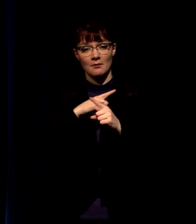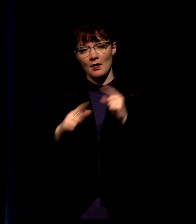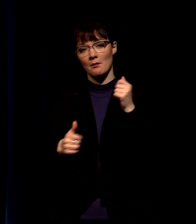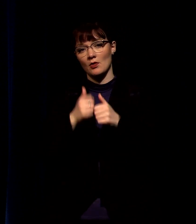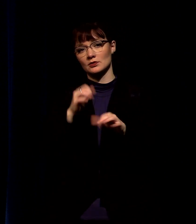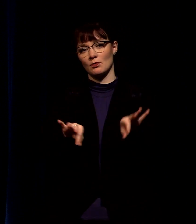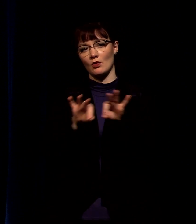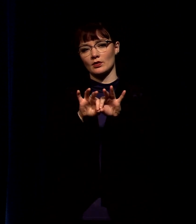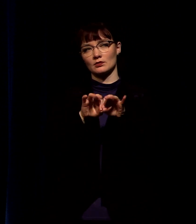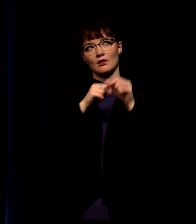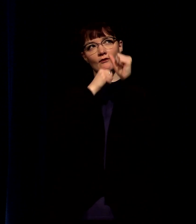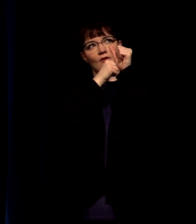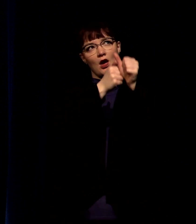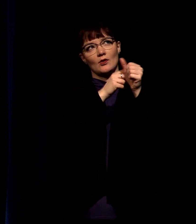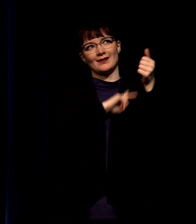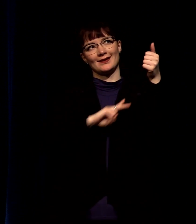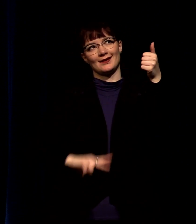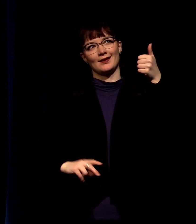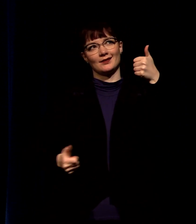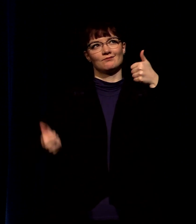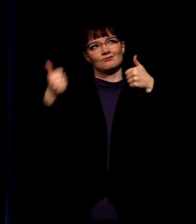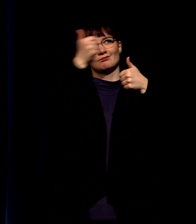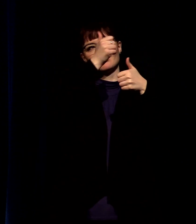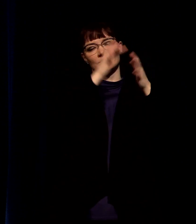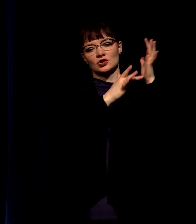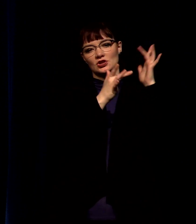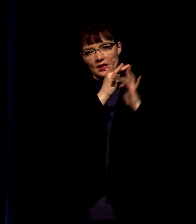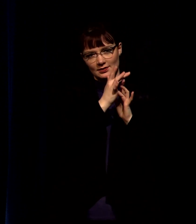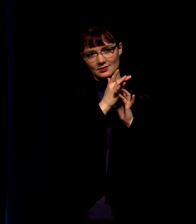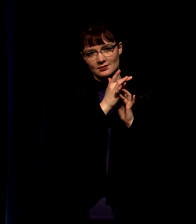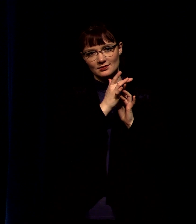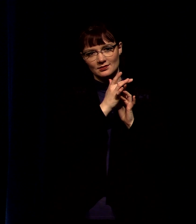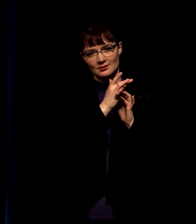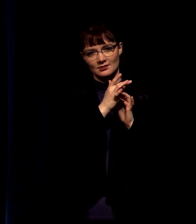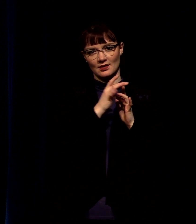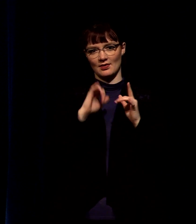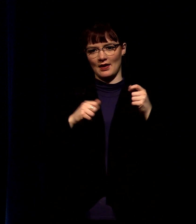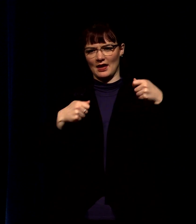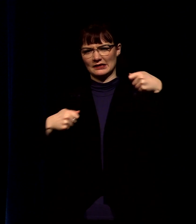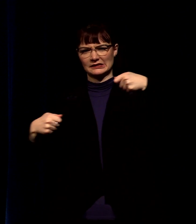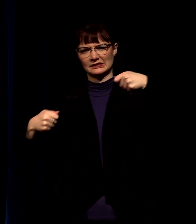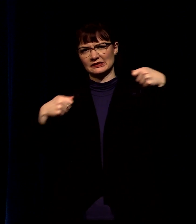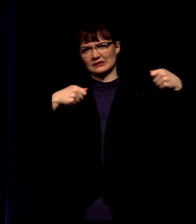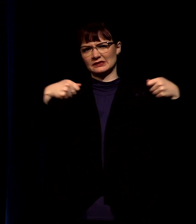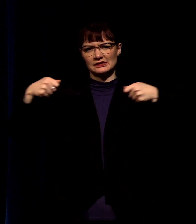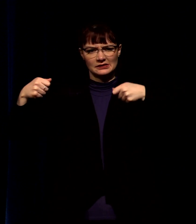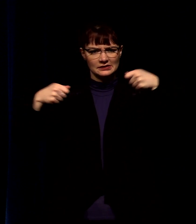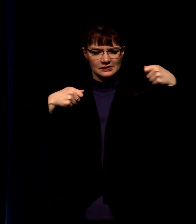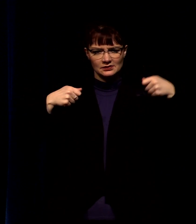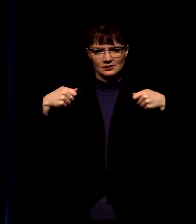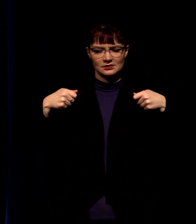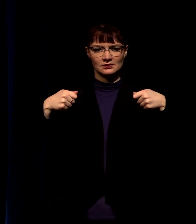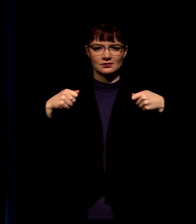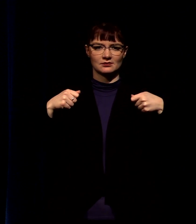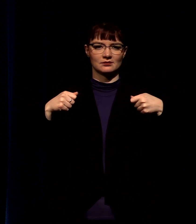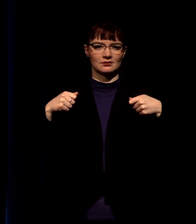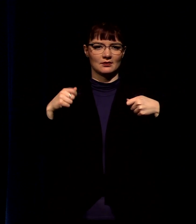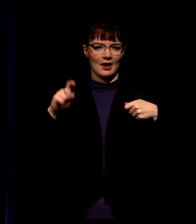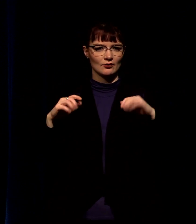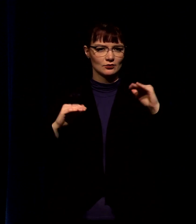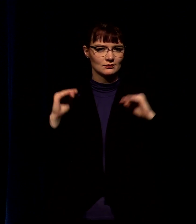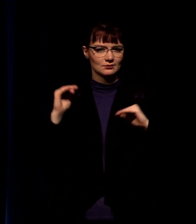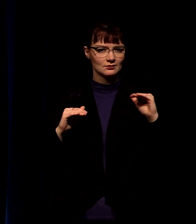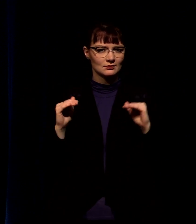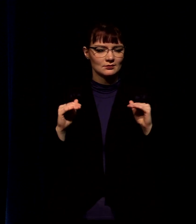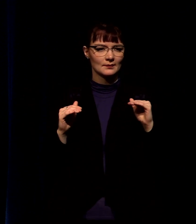we live in this tension as we close jesus jesus here is saying to